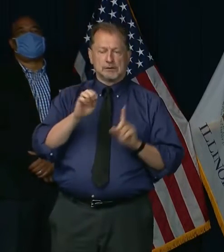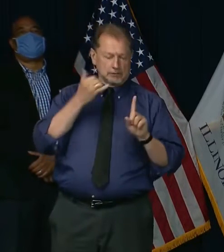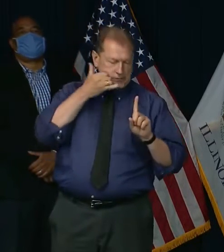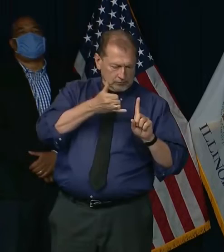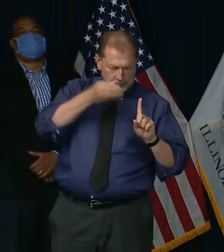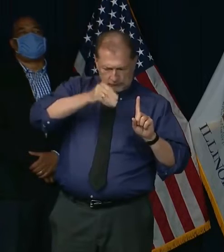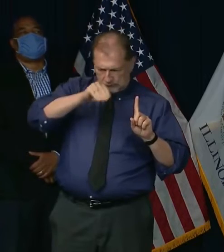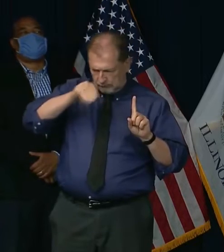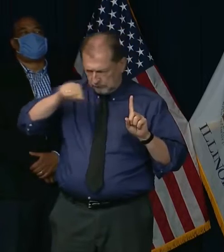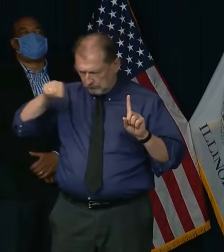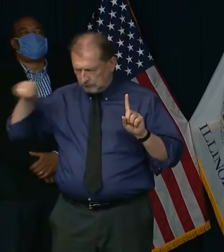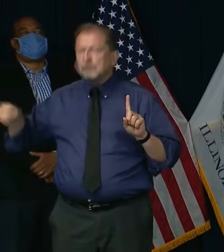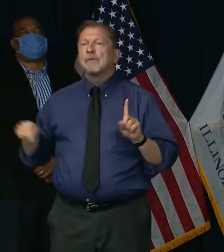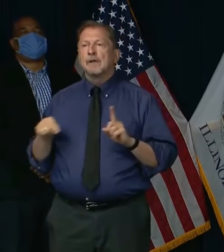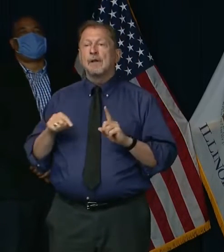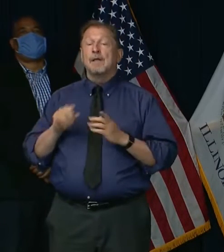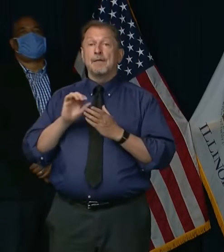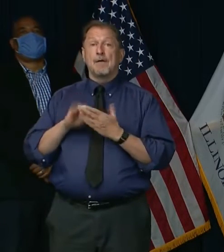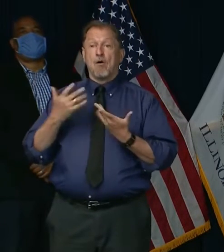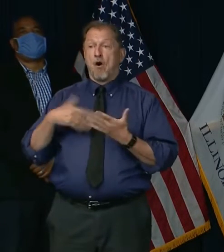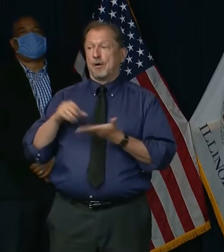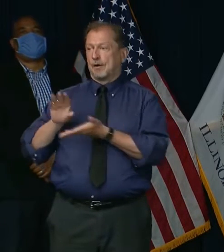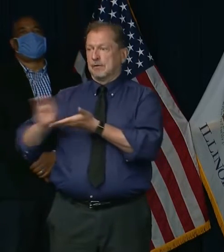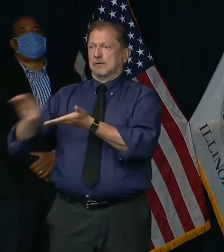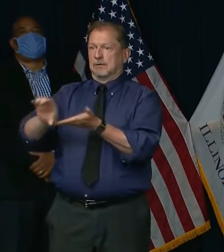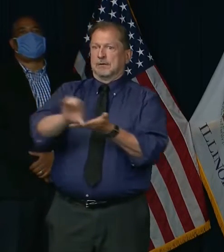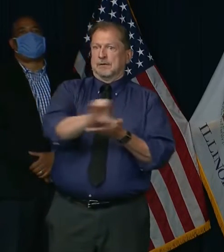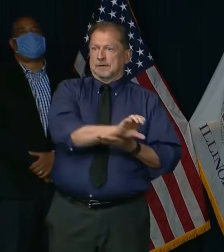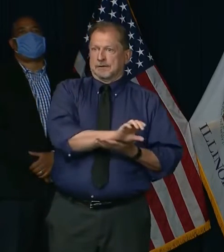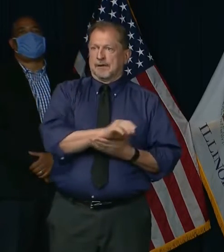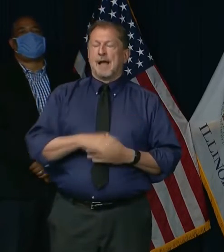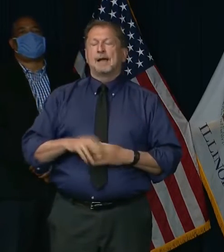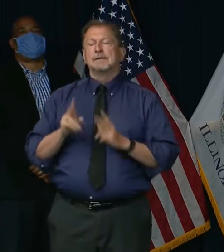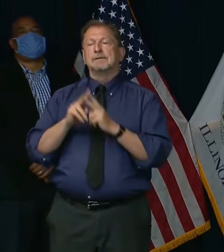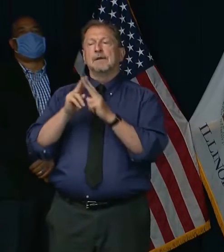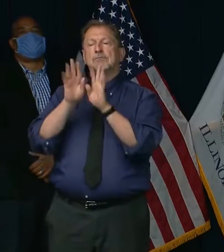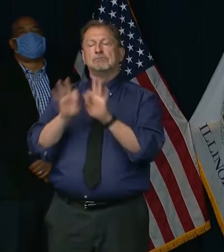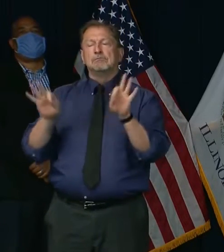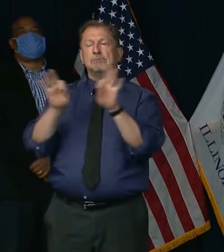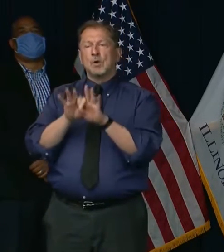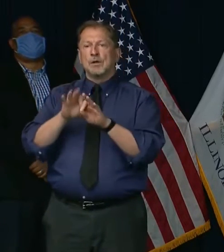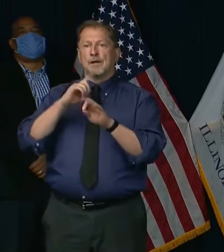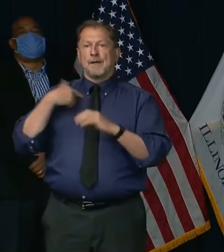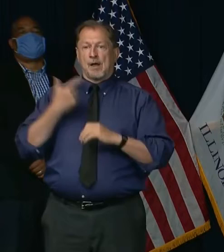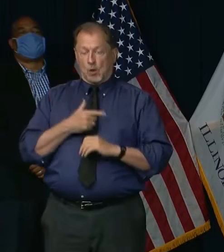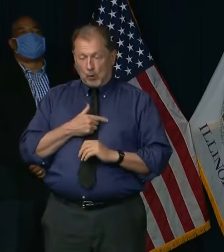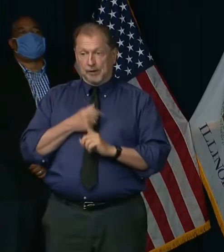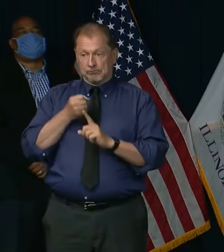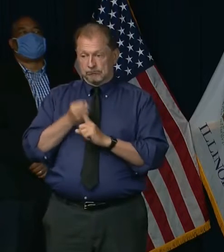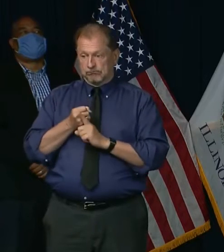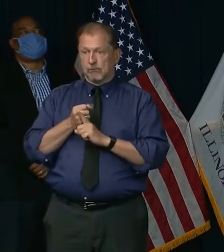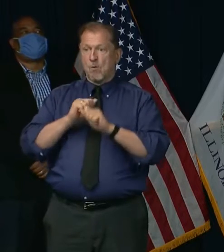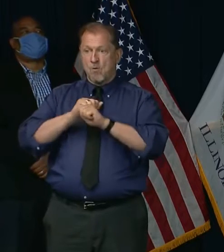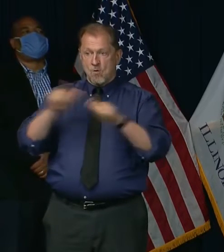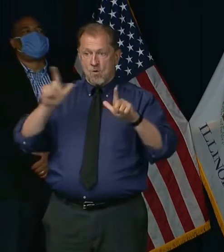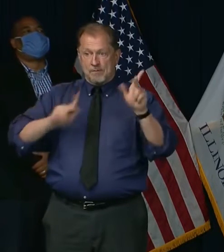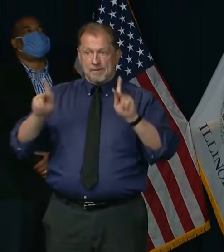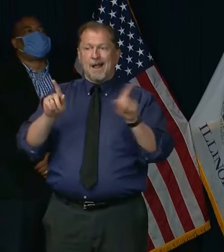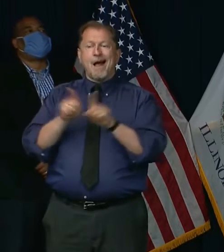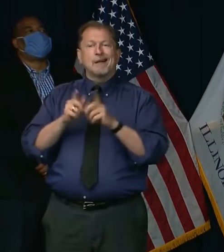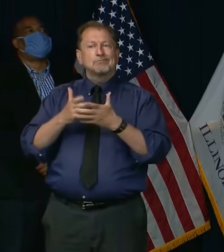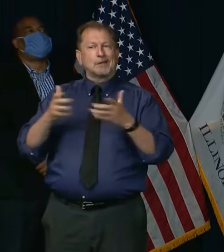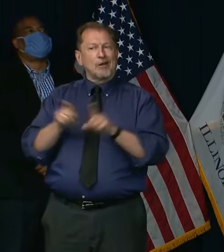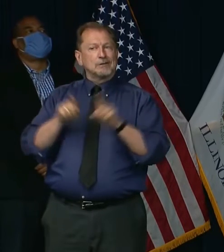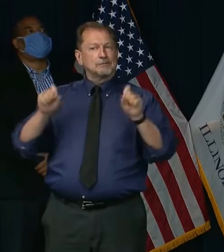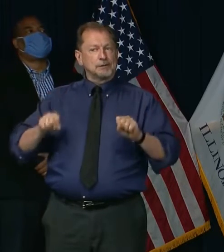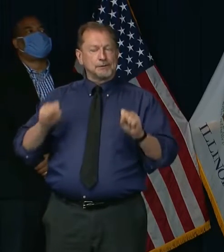disbursement coming in the next few weeks. And because it's critical that we reach all our residents through every means possible,